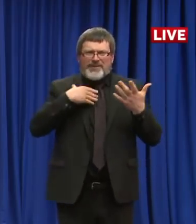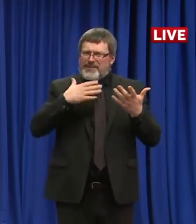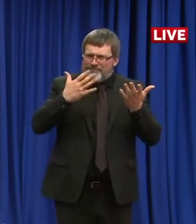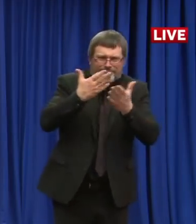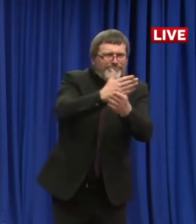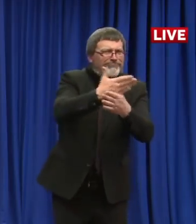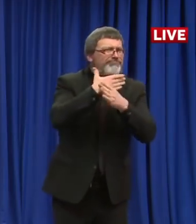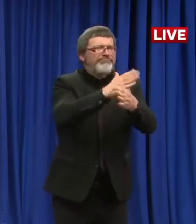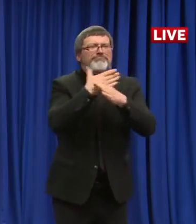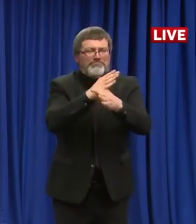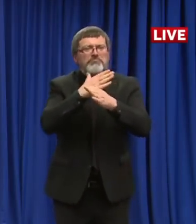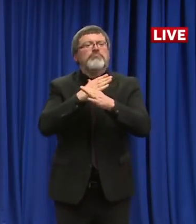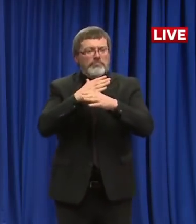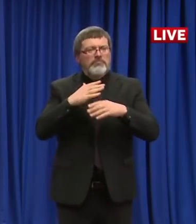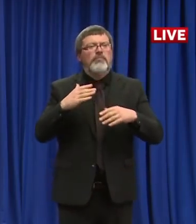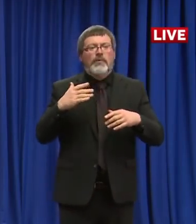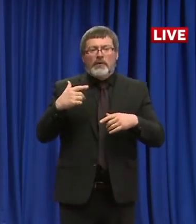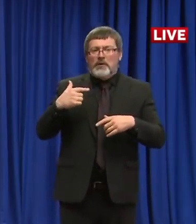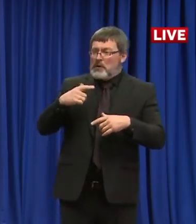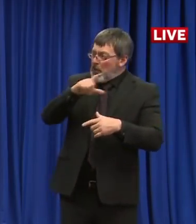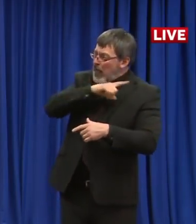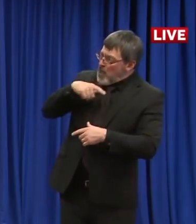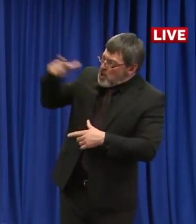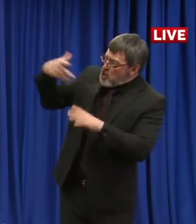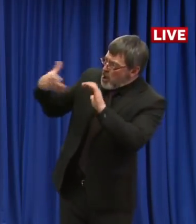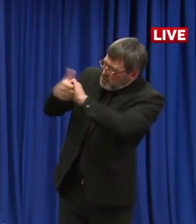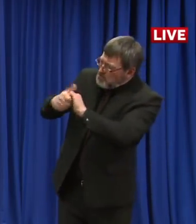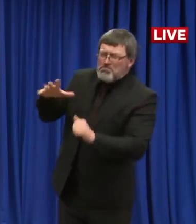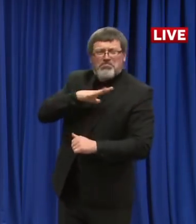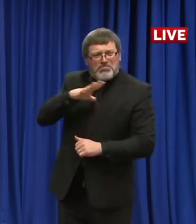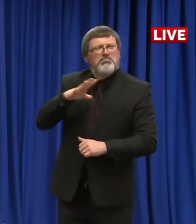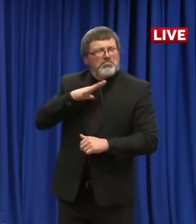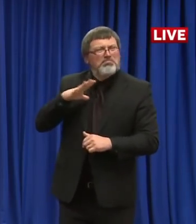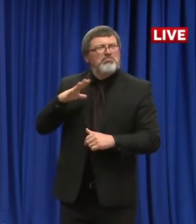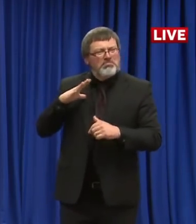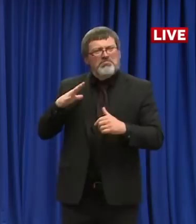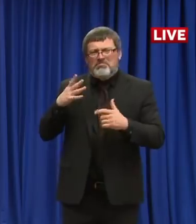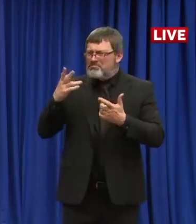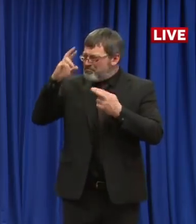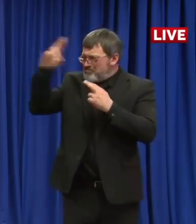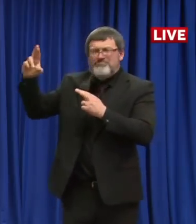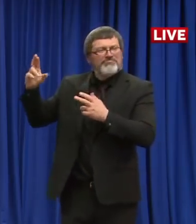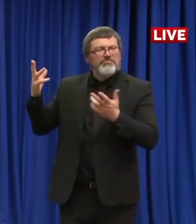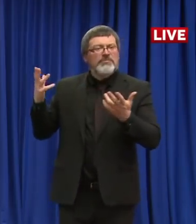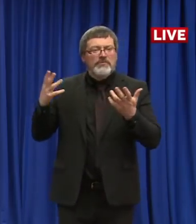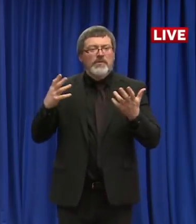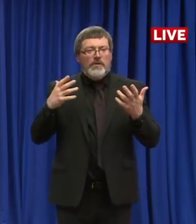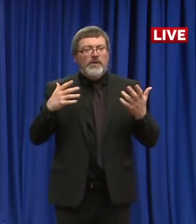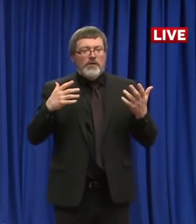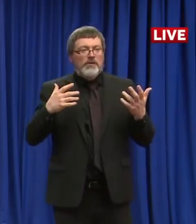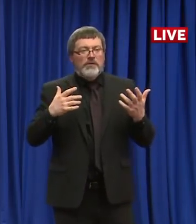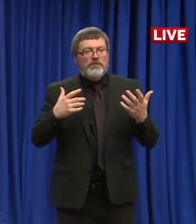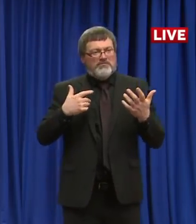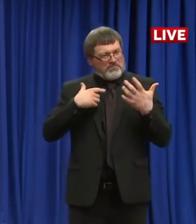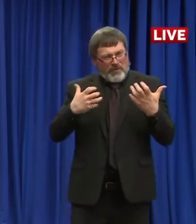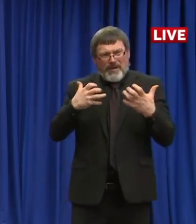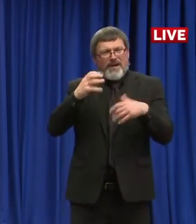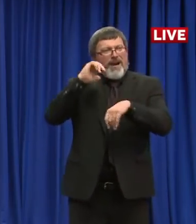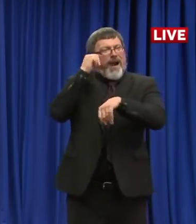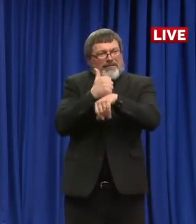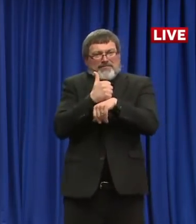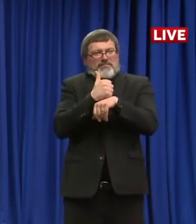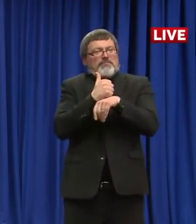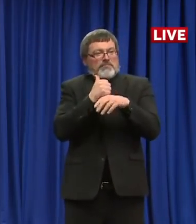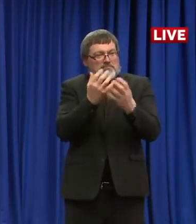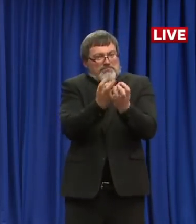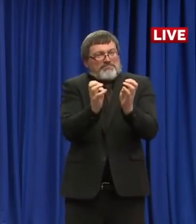important. We've heated that. We've created a process for the legislature to work with us side-by-side at the speed that we need to work, not that we want